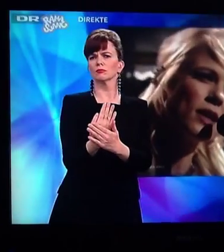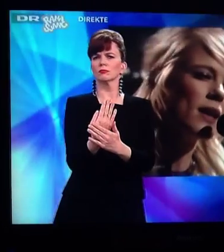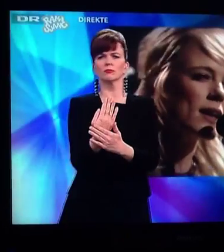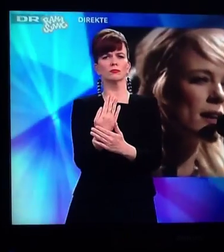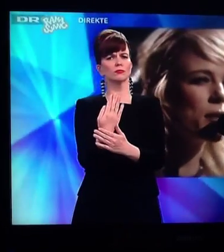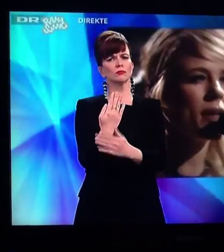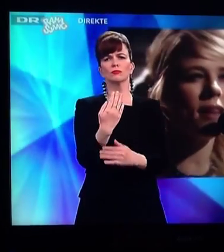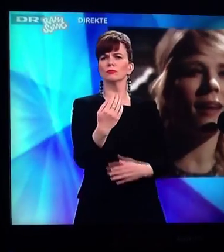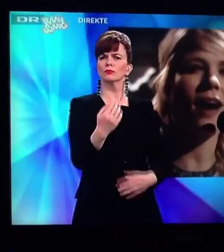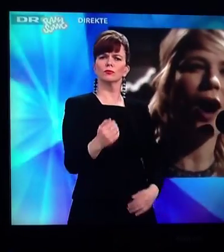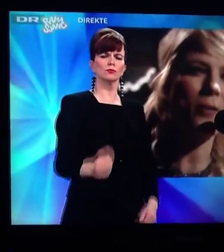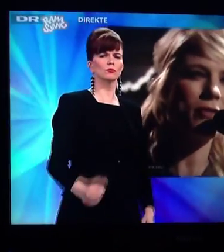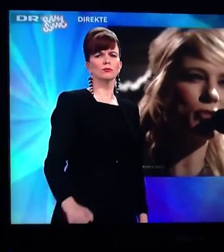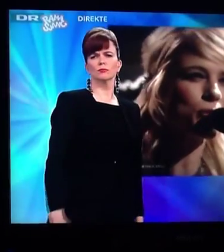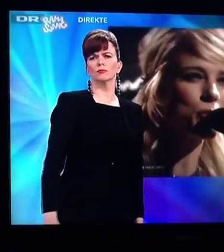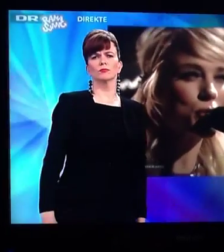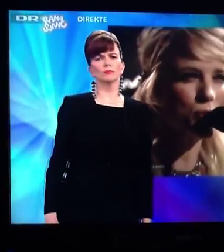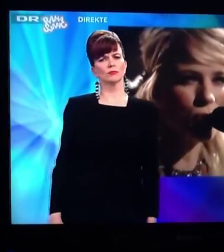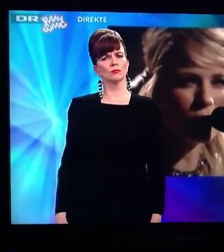It wouldn't come into the storm.